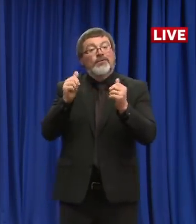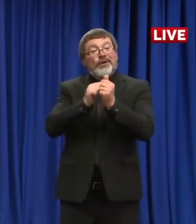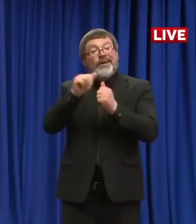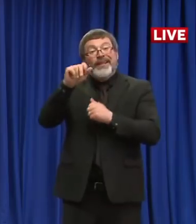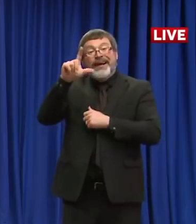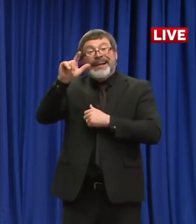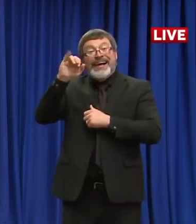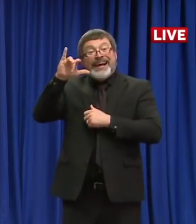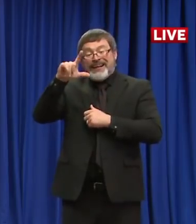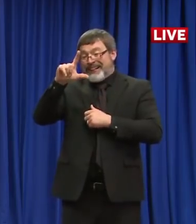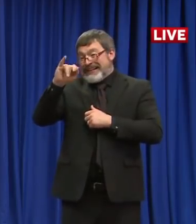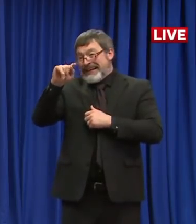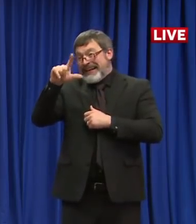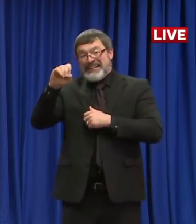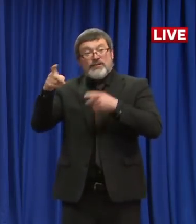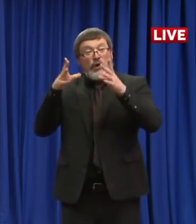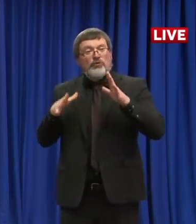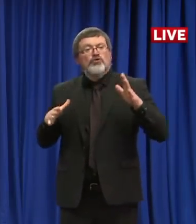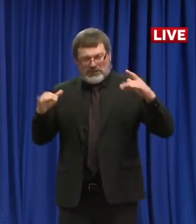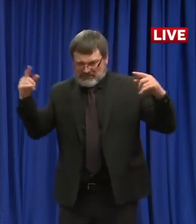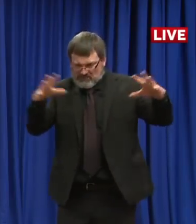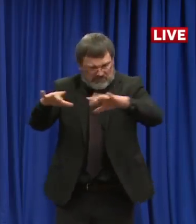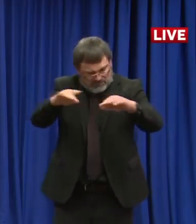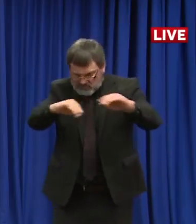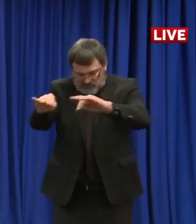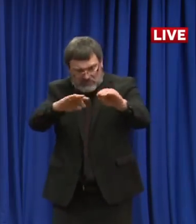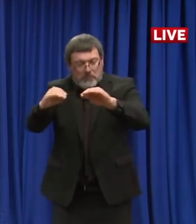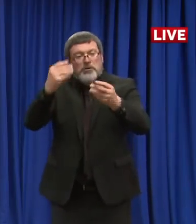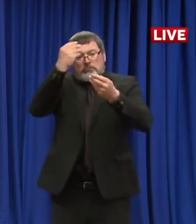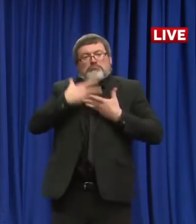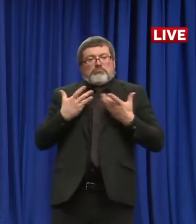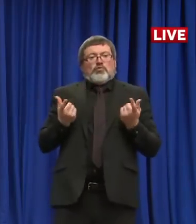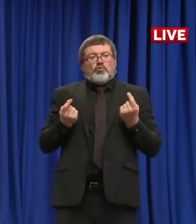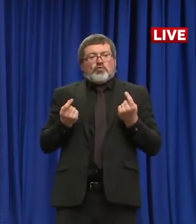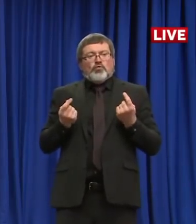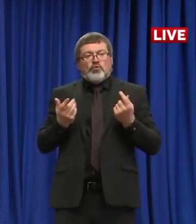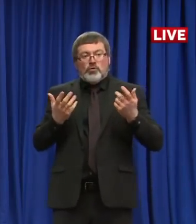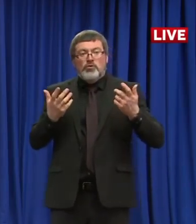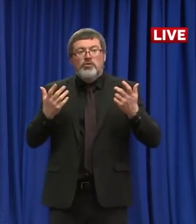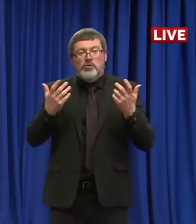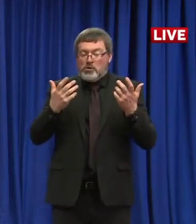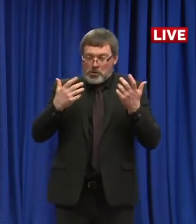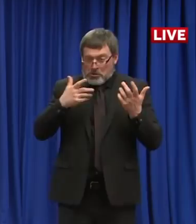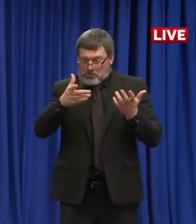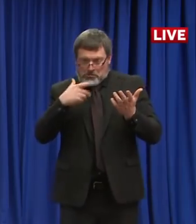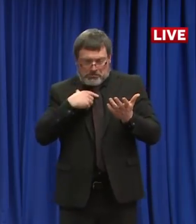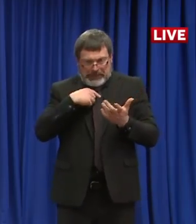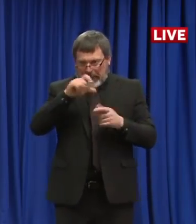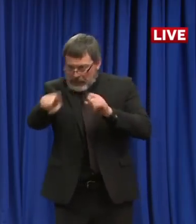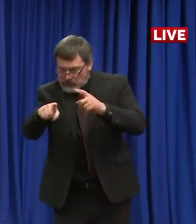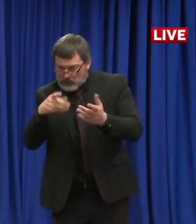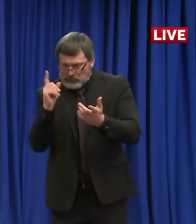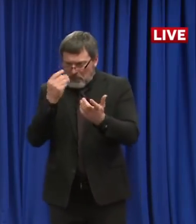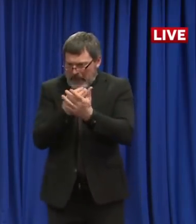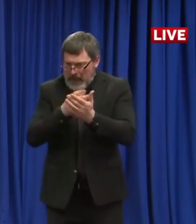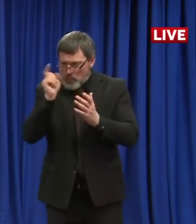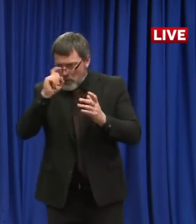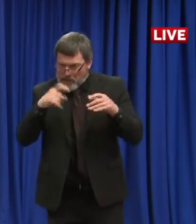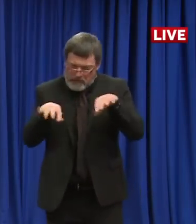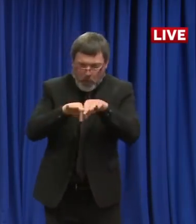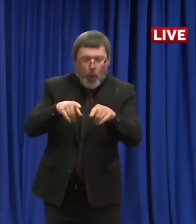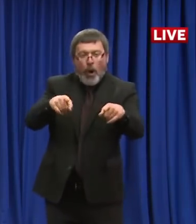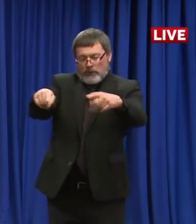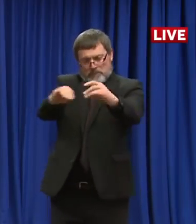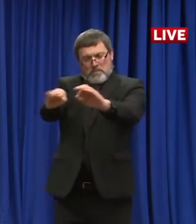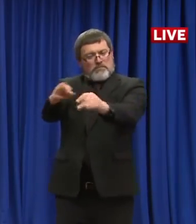meetings. They can advise, give us advice on where the money should be spent, how it should be done. They're walking with us every step of the way. That's a very